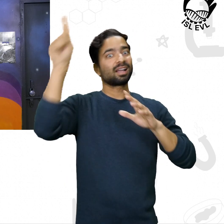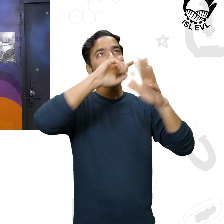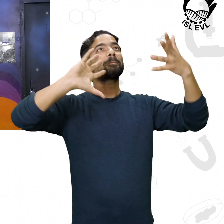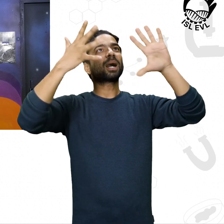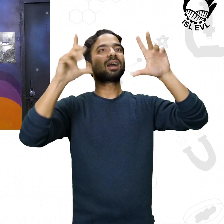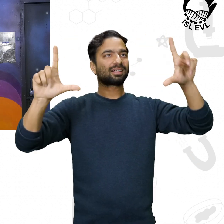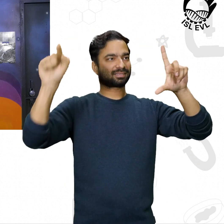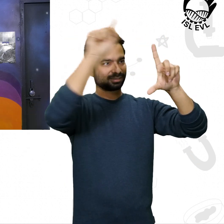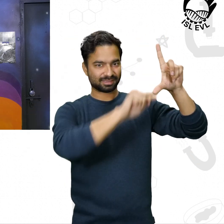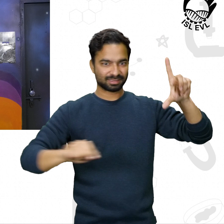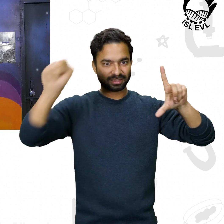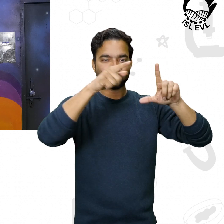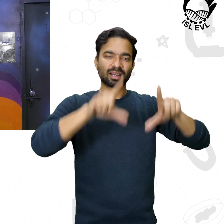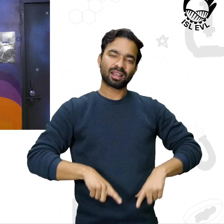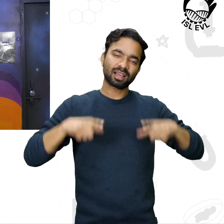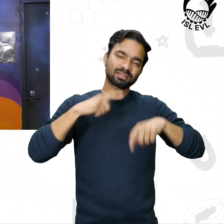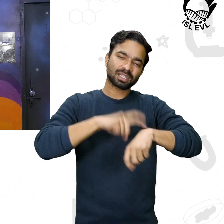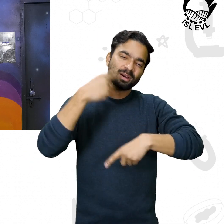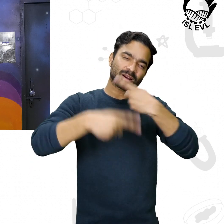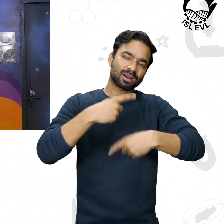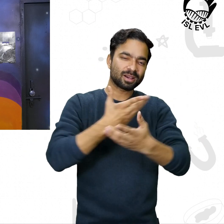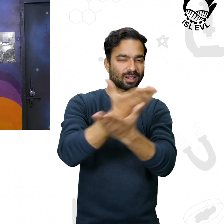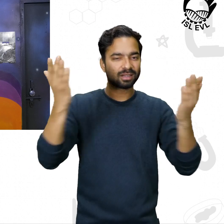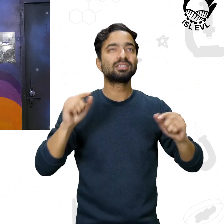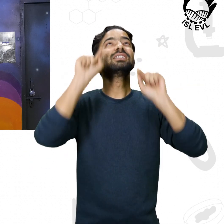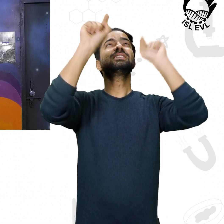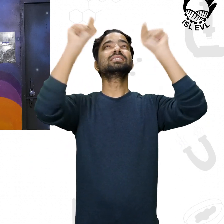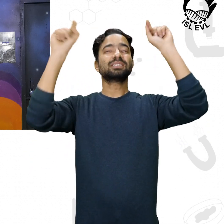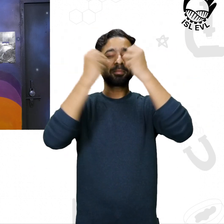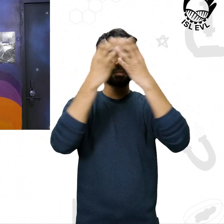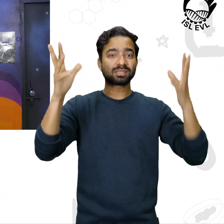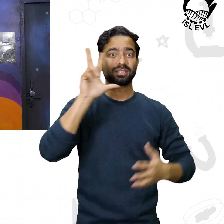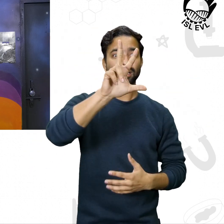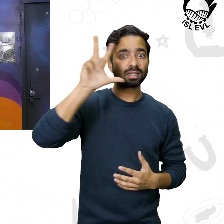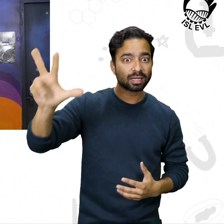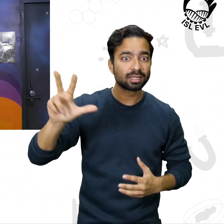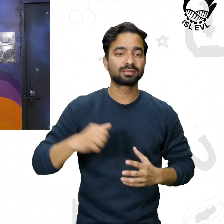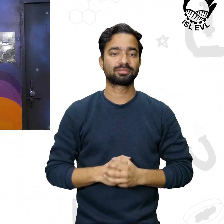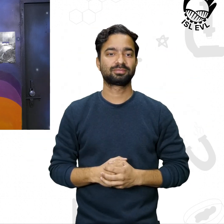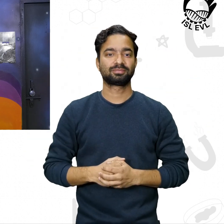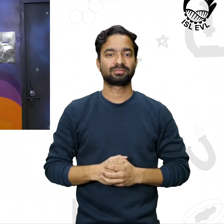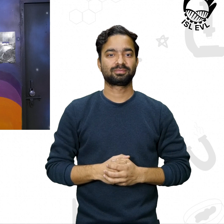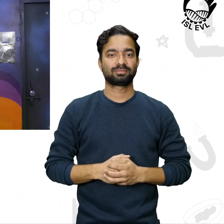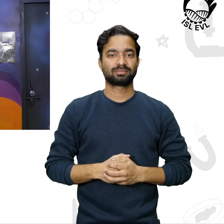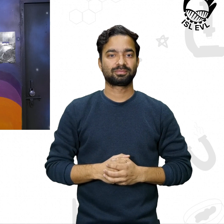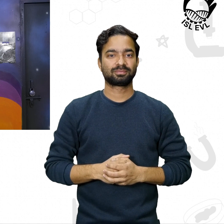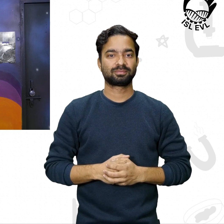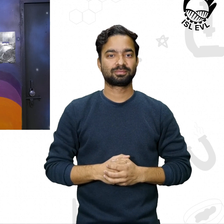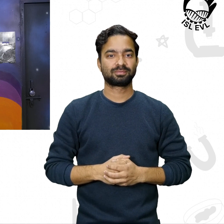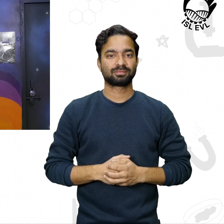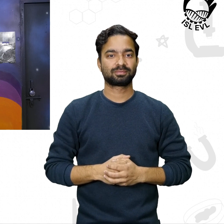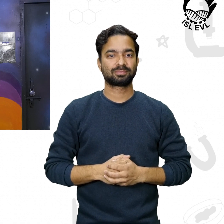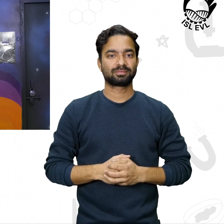Of the entire night sky that we see throughout our night sky. The sky is divided in 88 constellations. The